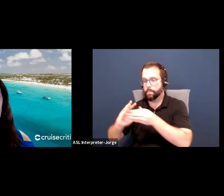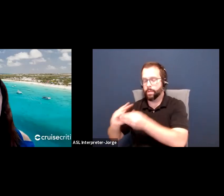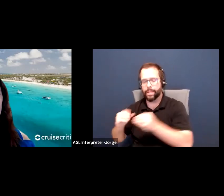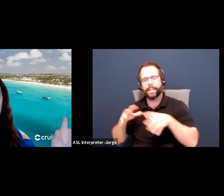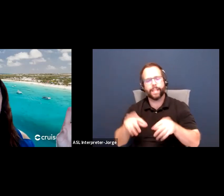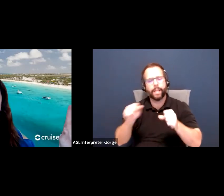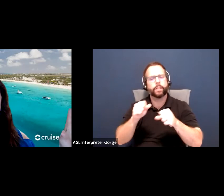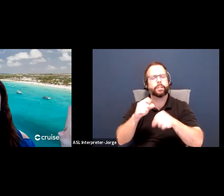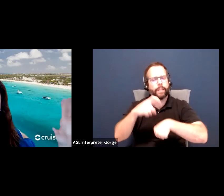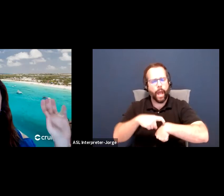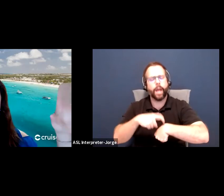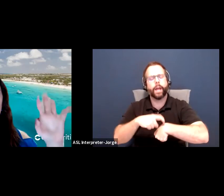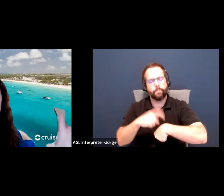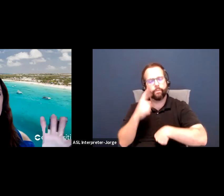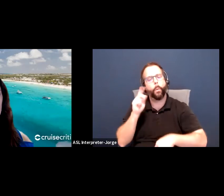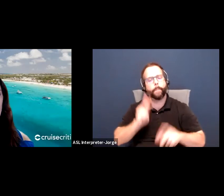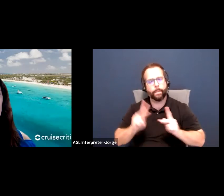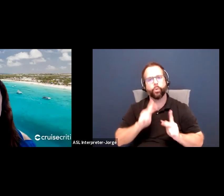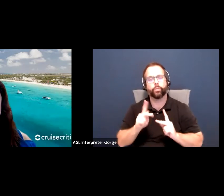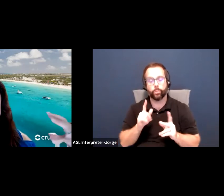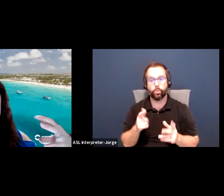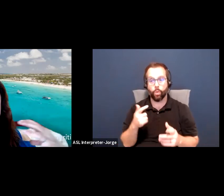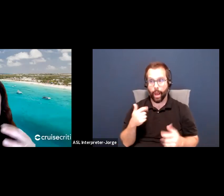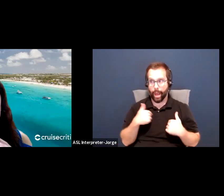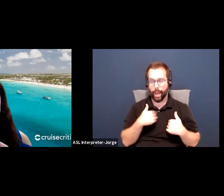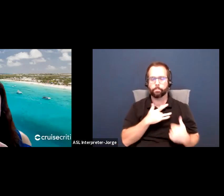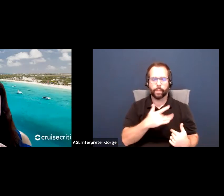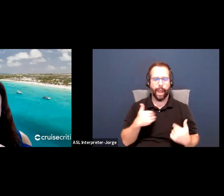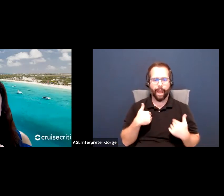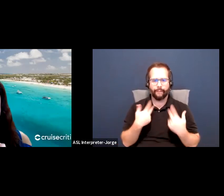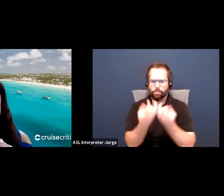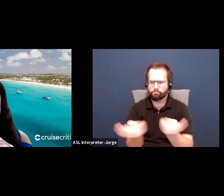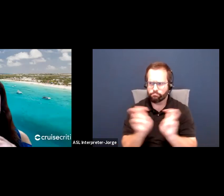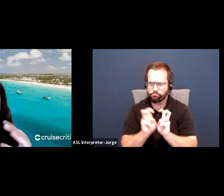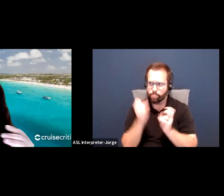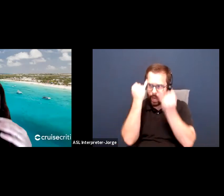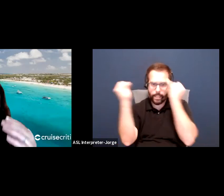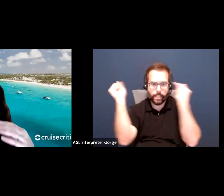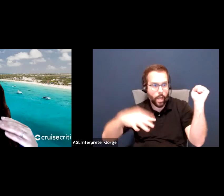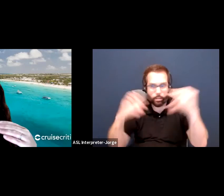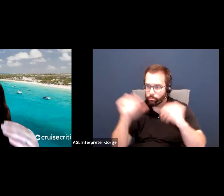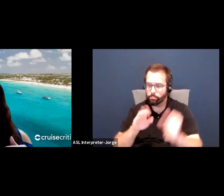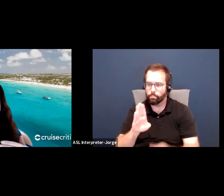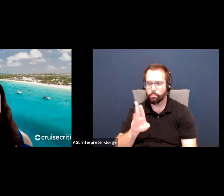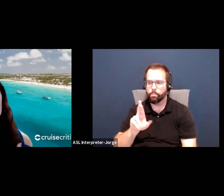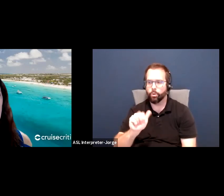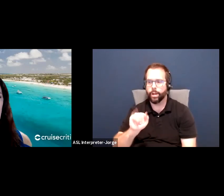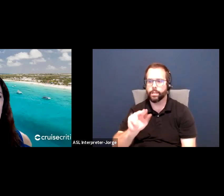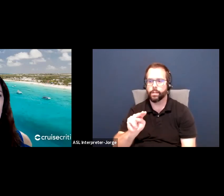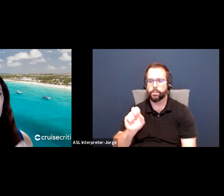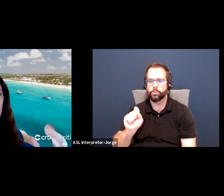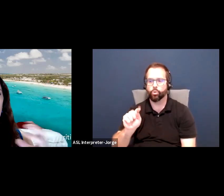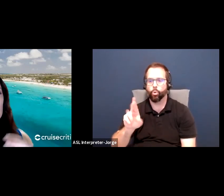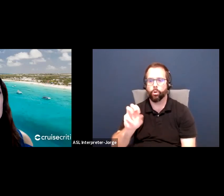have a process in, you people brainstorm and then we compile those brainstormed ideas and we start to whittle